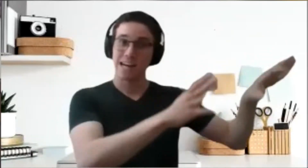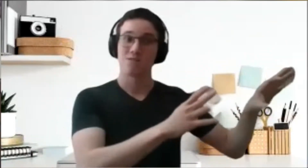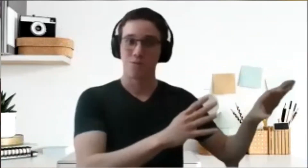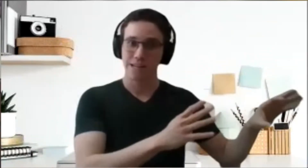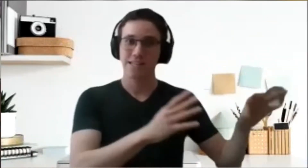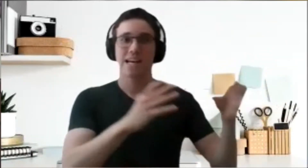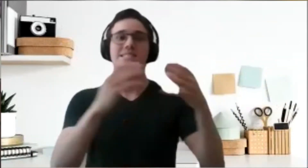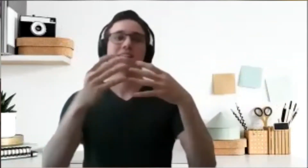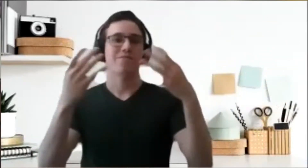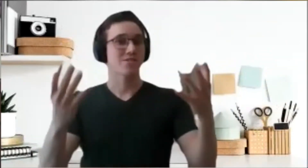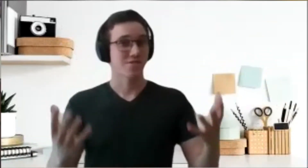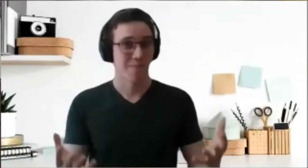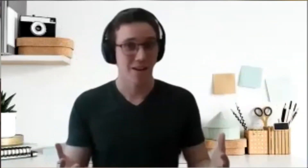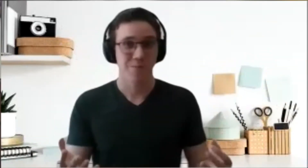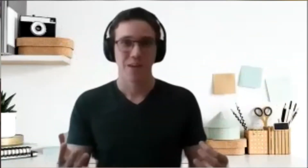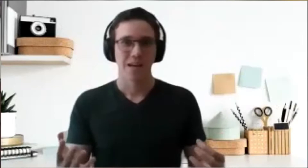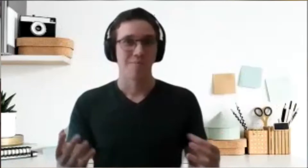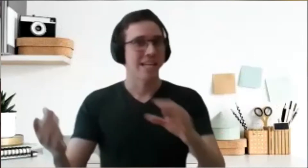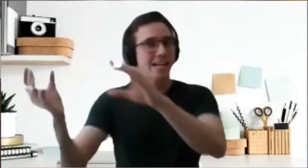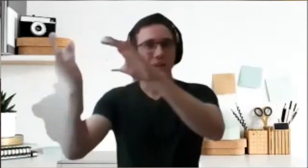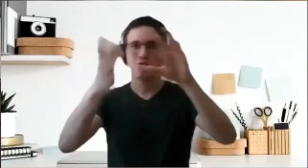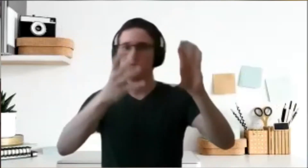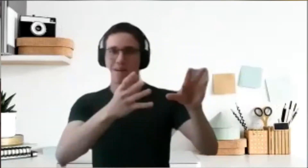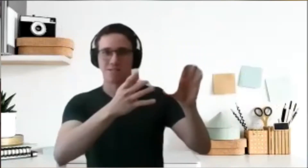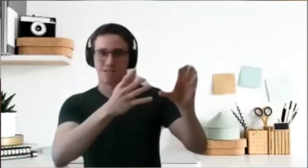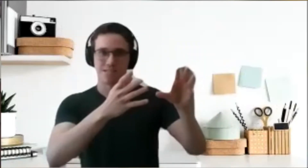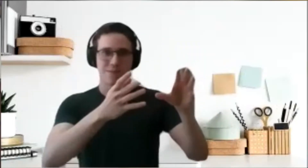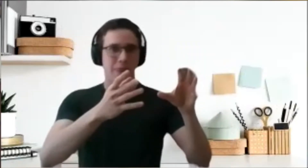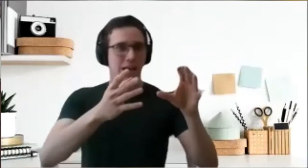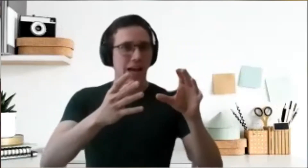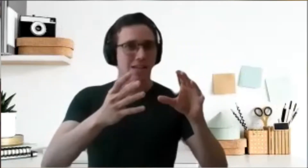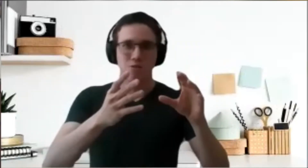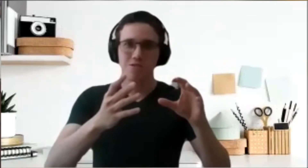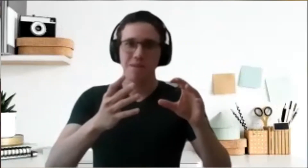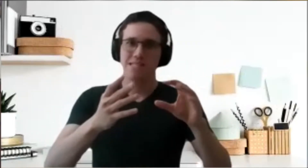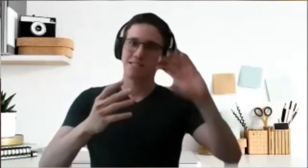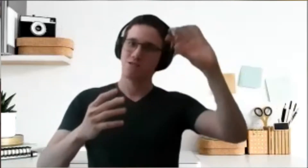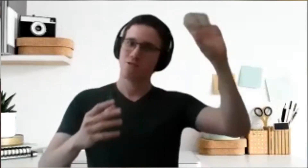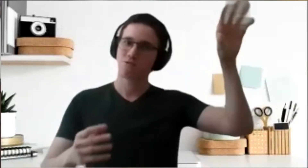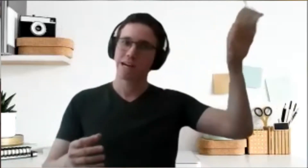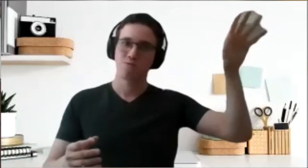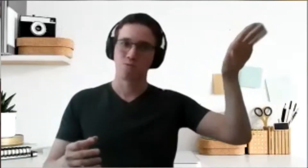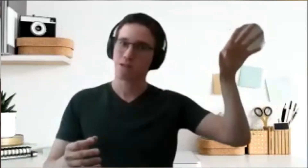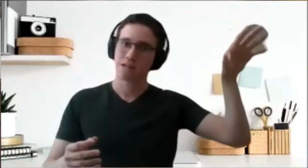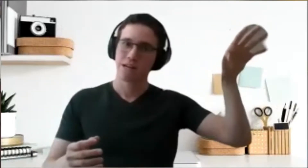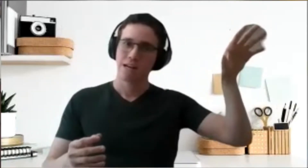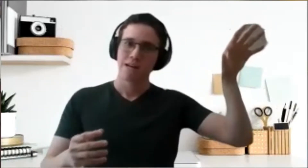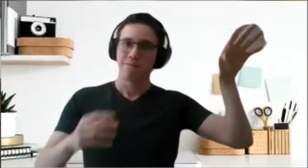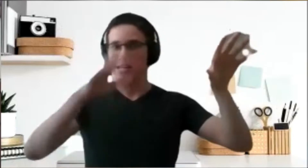started working less and things went better but then came Toastmasters and Toastmasters is not quite work but